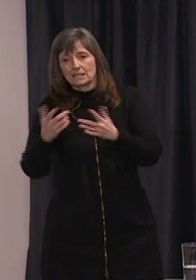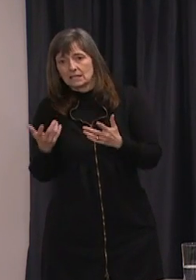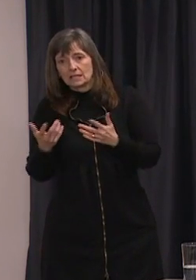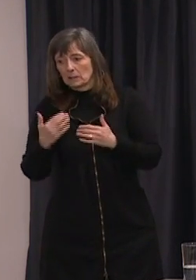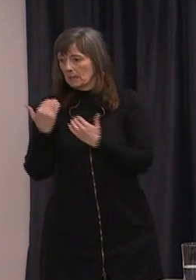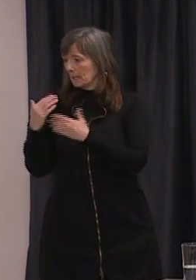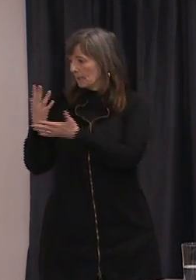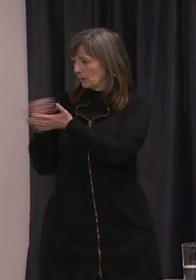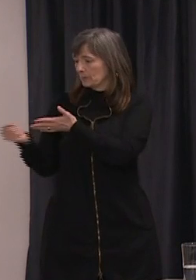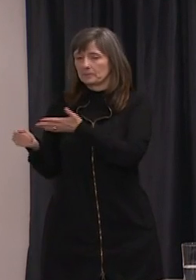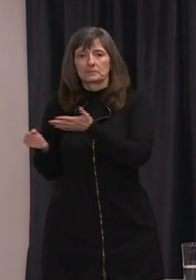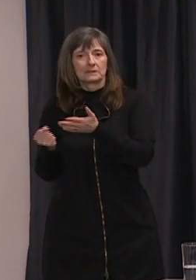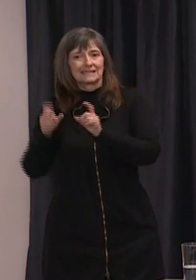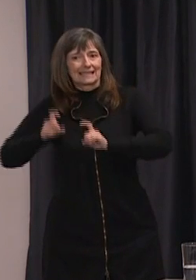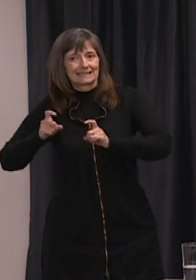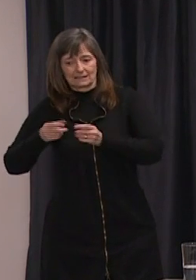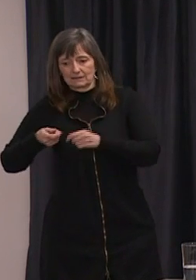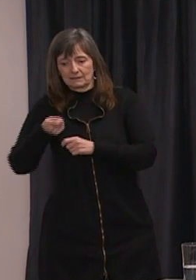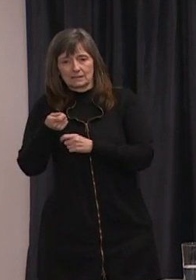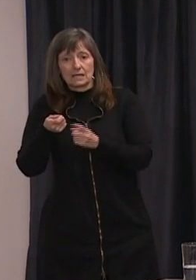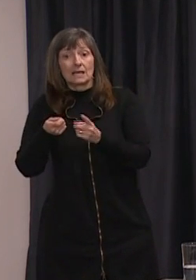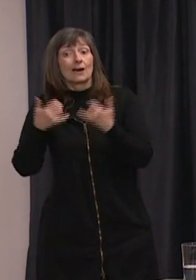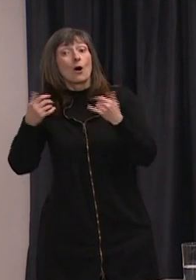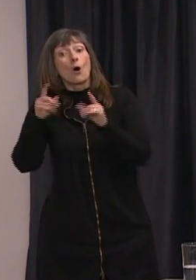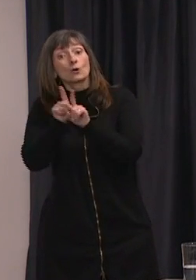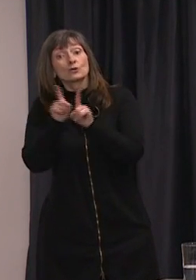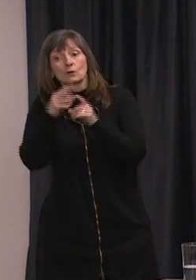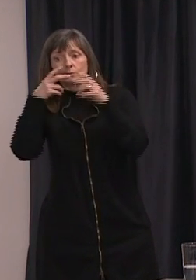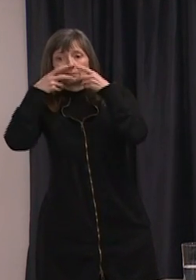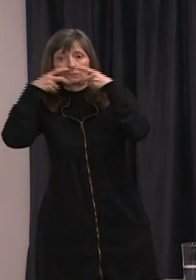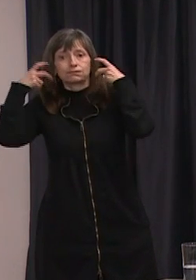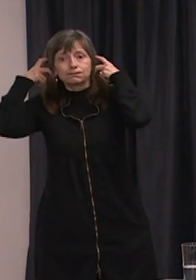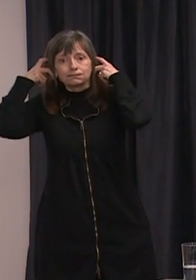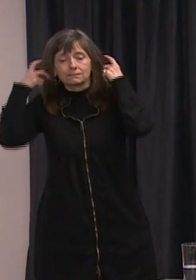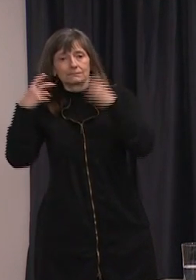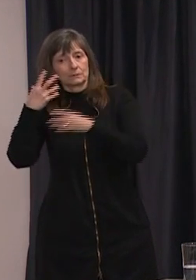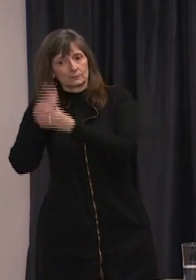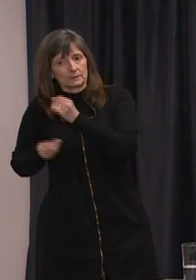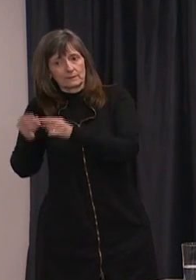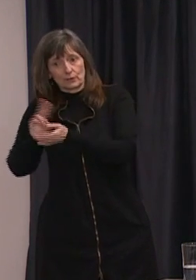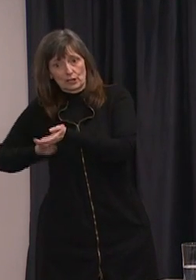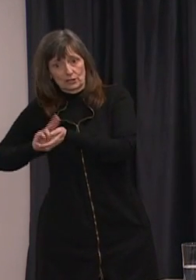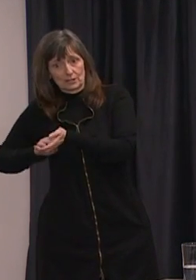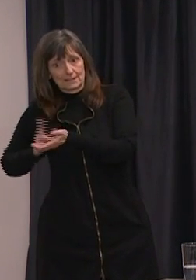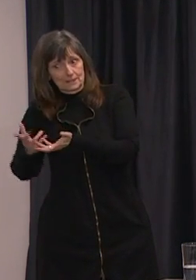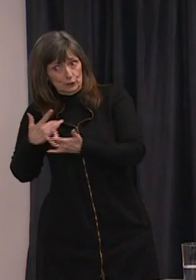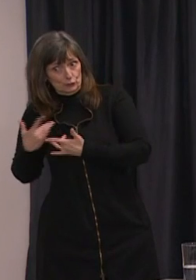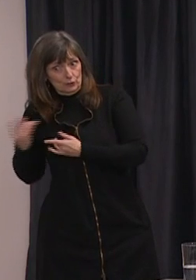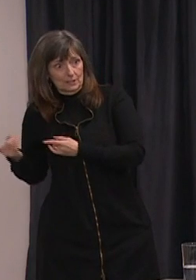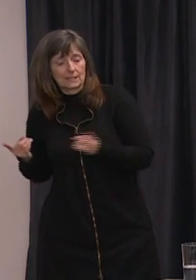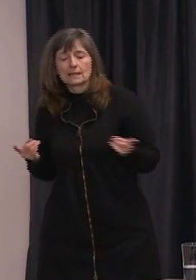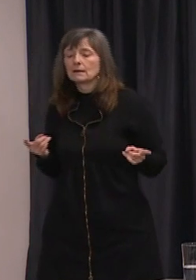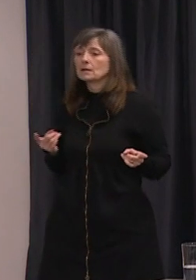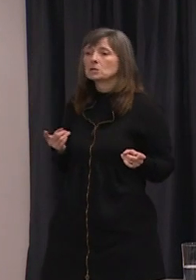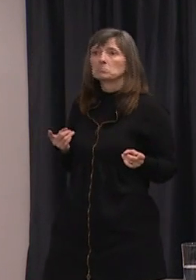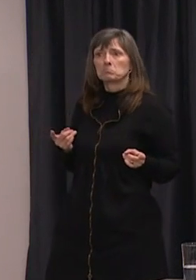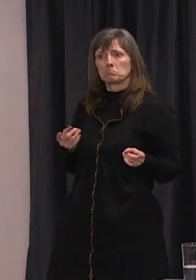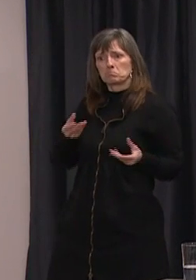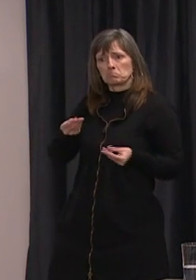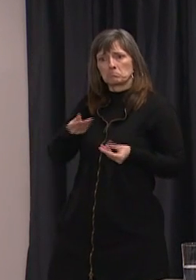Can you speak to any of that? Have you heard these concerns? They haven't been brought to the department. We have a provincial